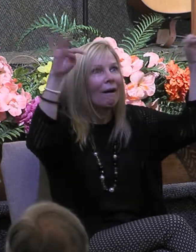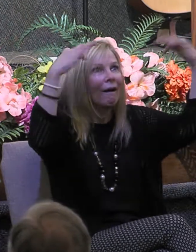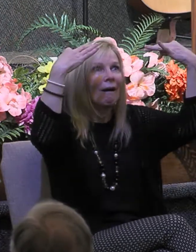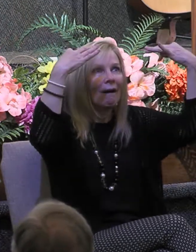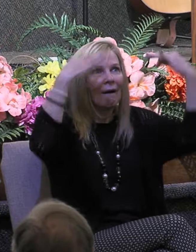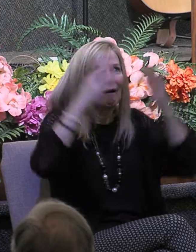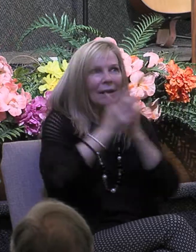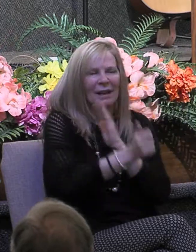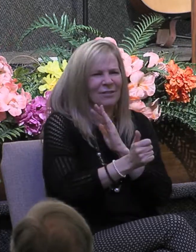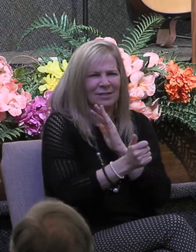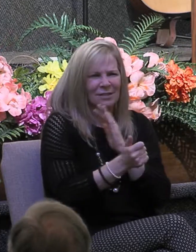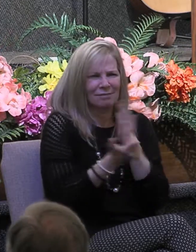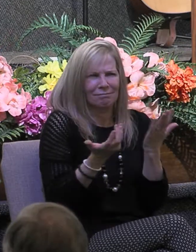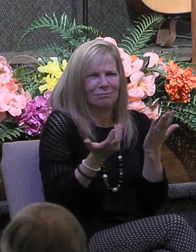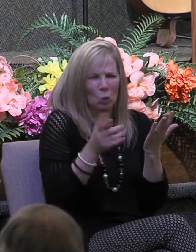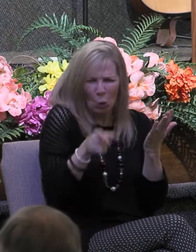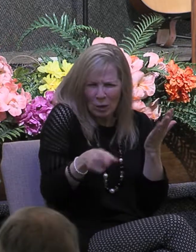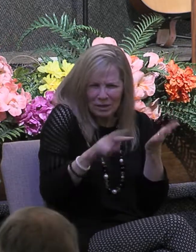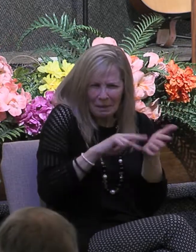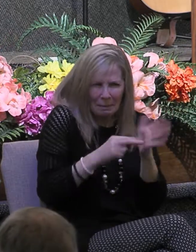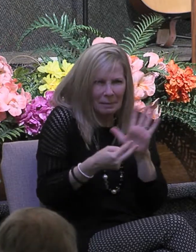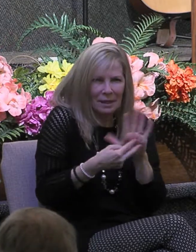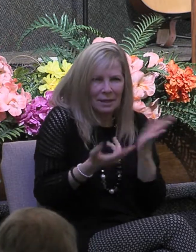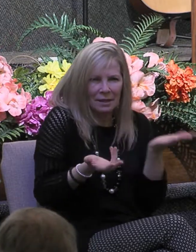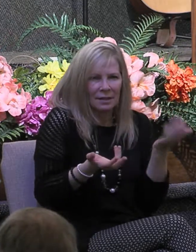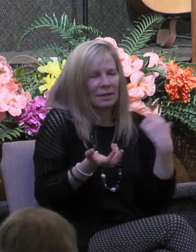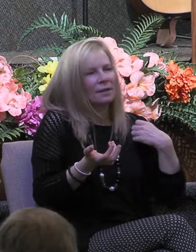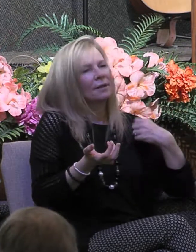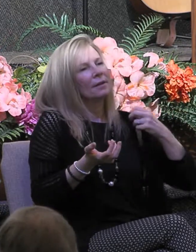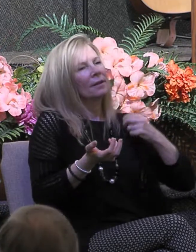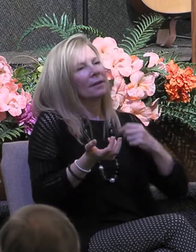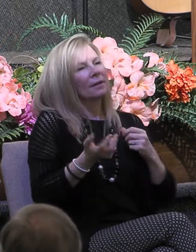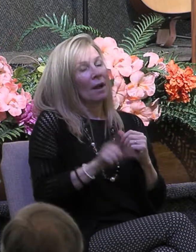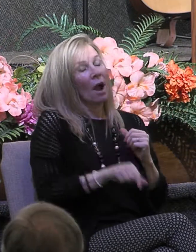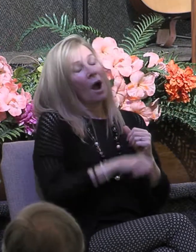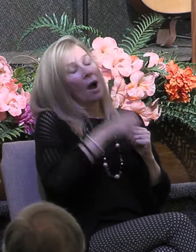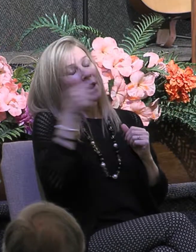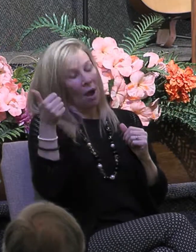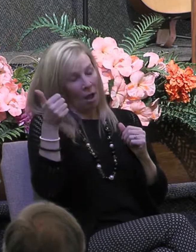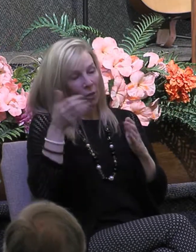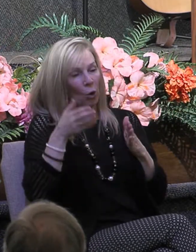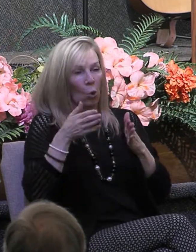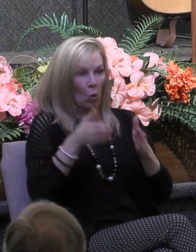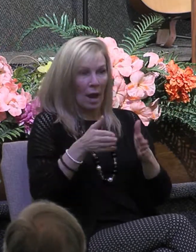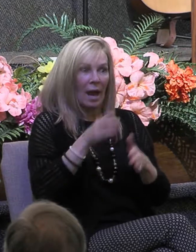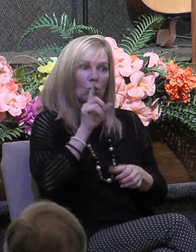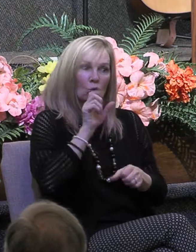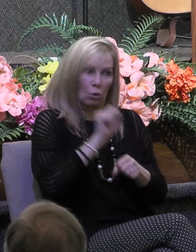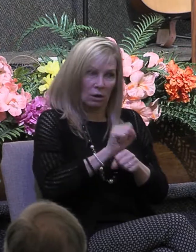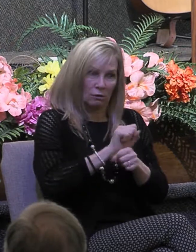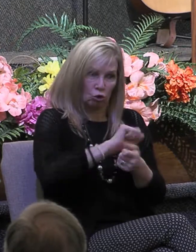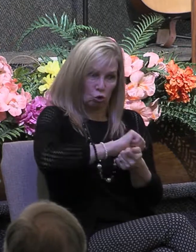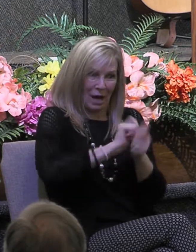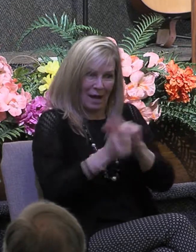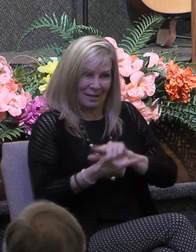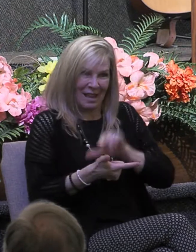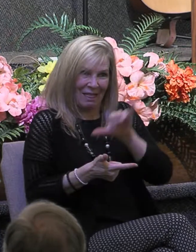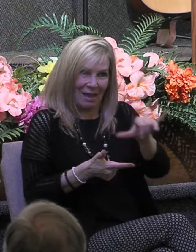So what's the solution then? Well, there is another way to legitimately translate this verse that makes